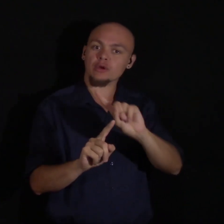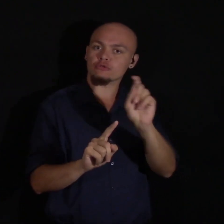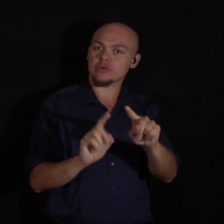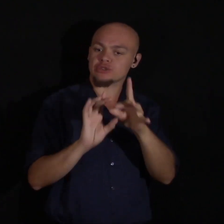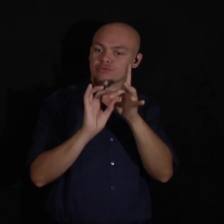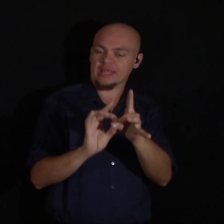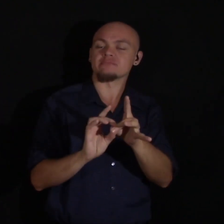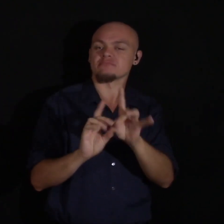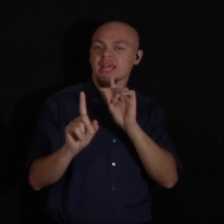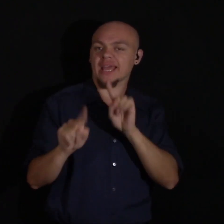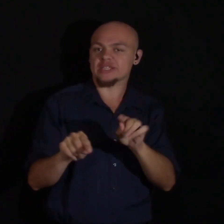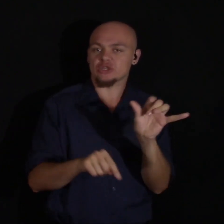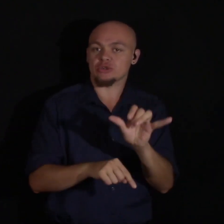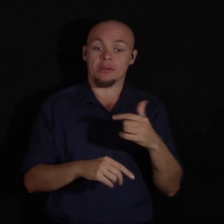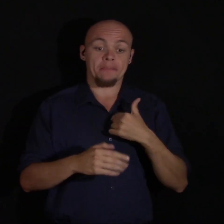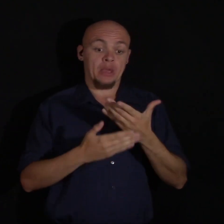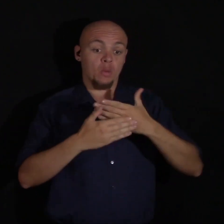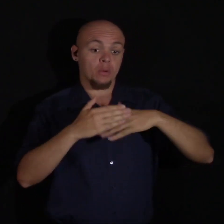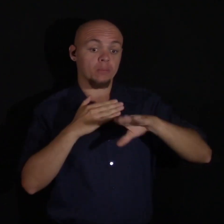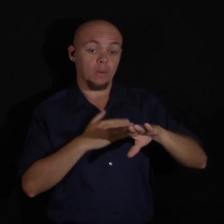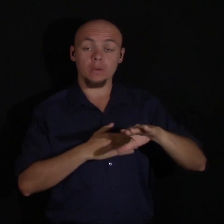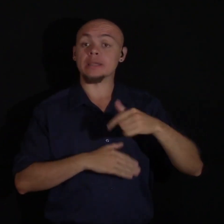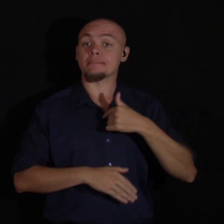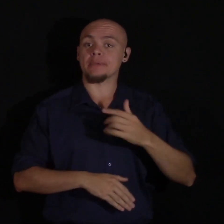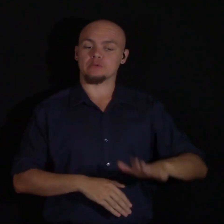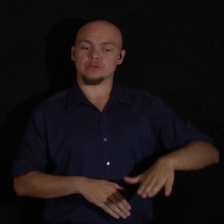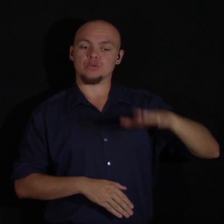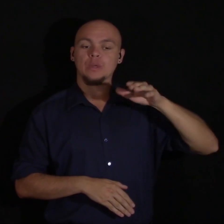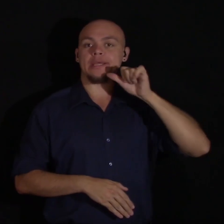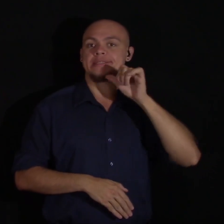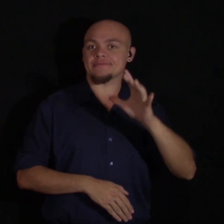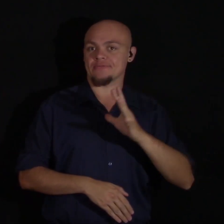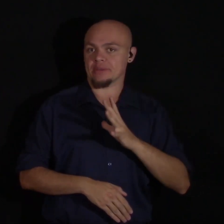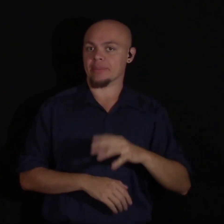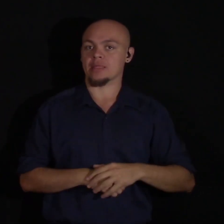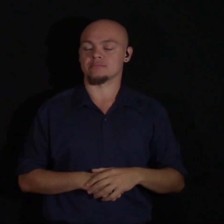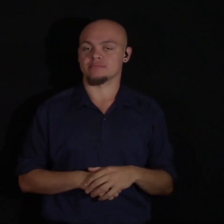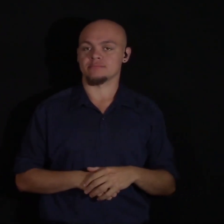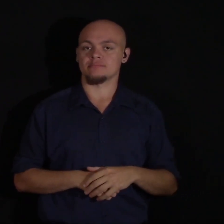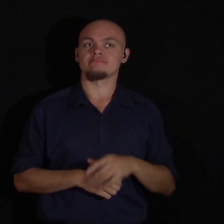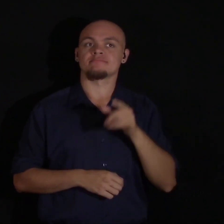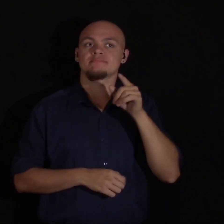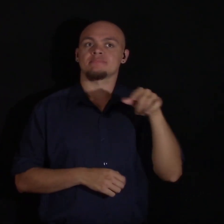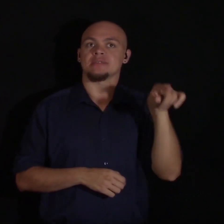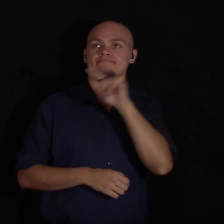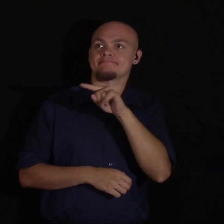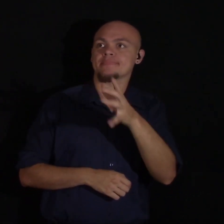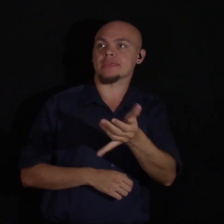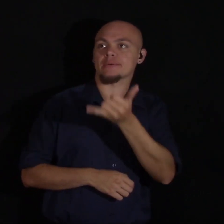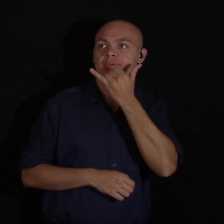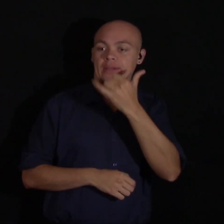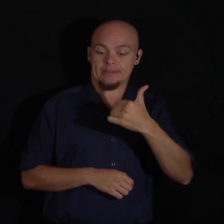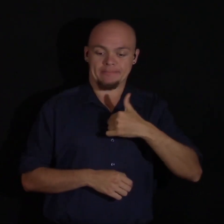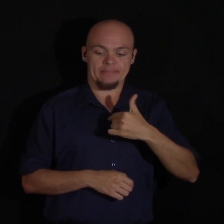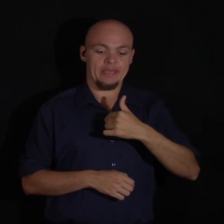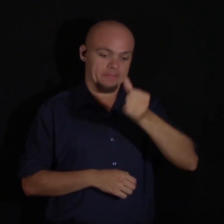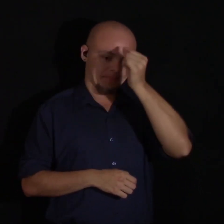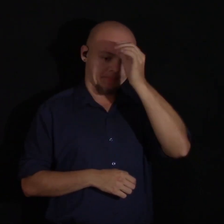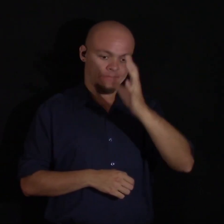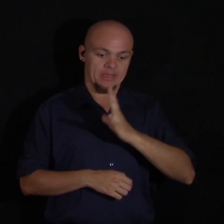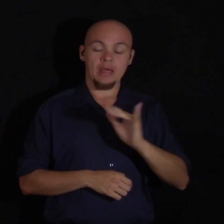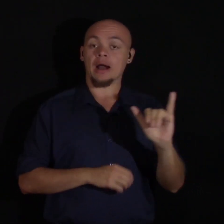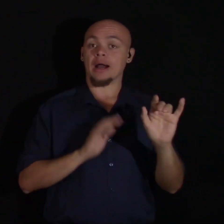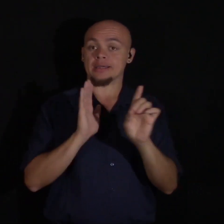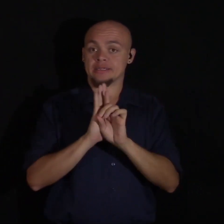From the moment I was born, I was raised as a female. But they got it wrong. I am male, I identify